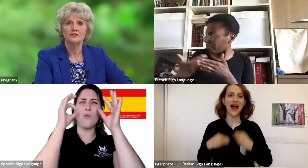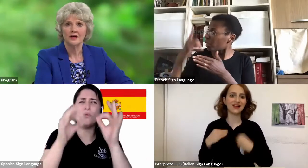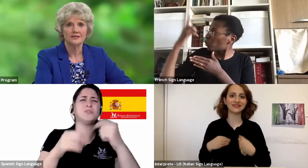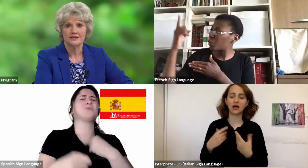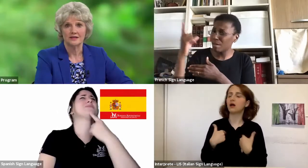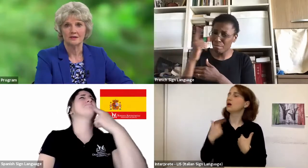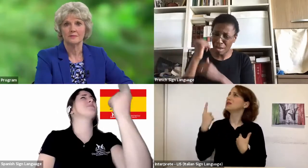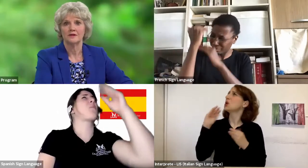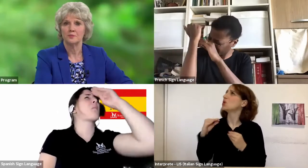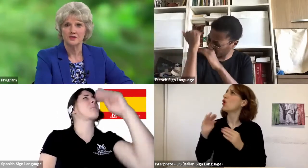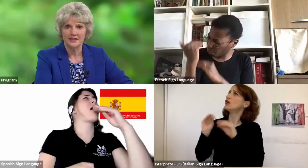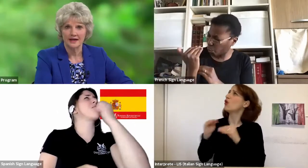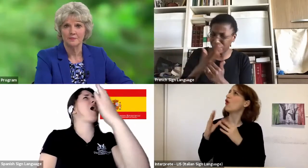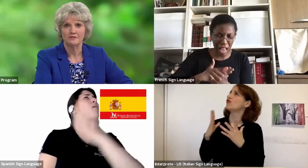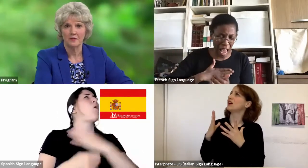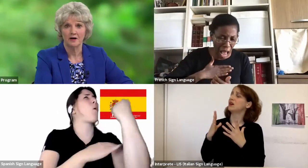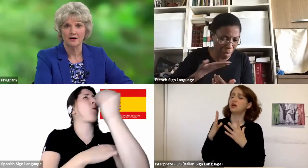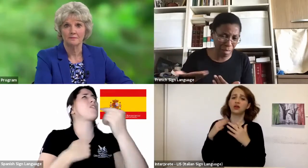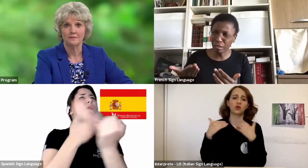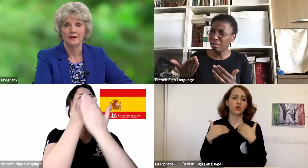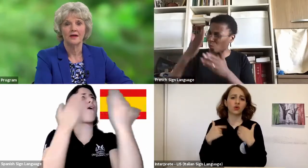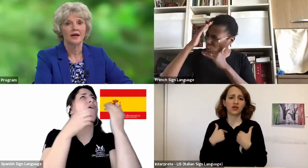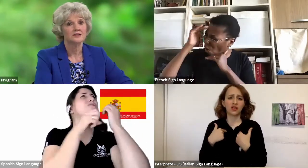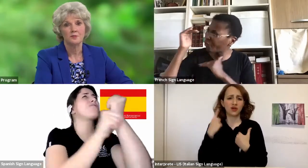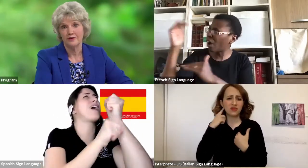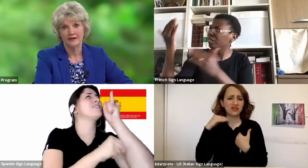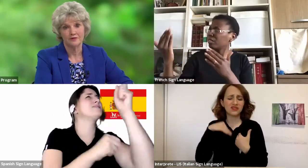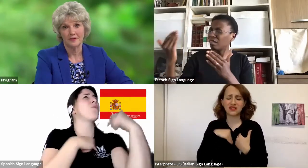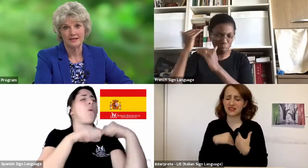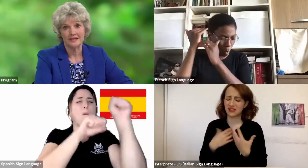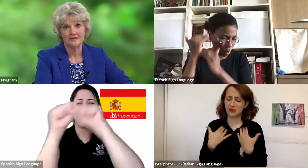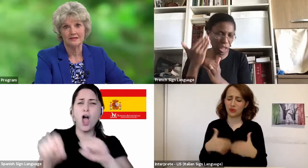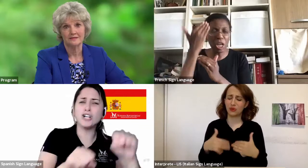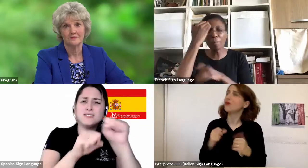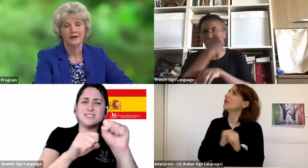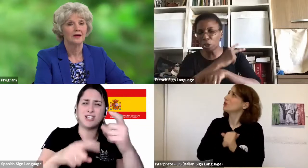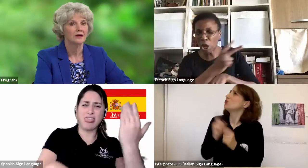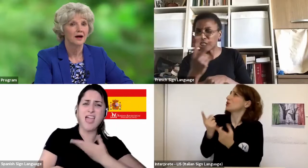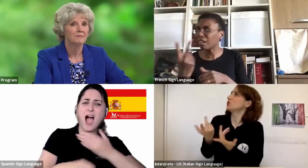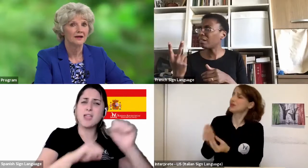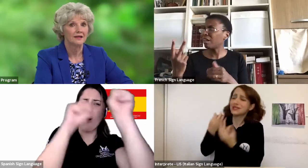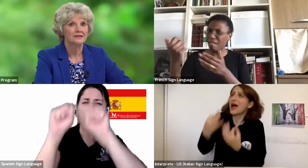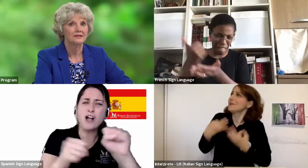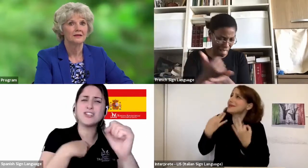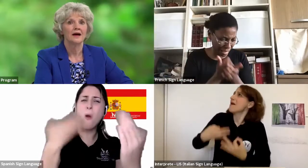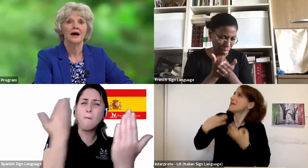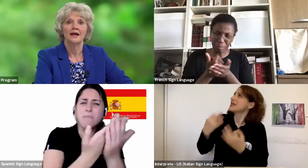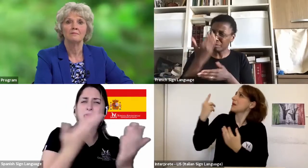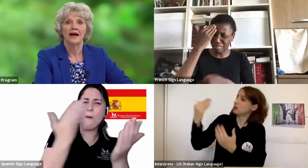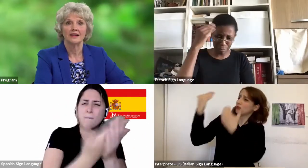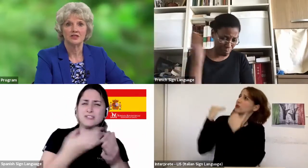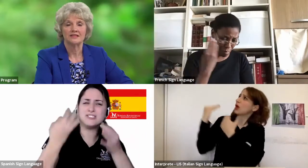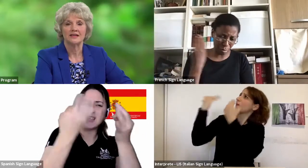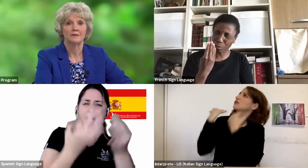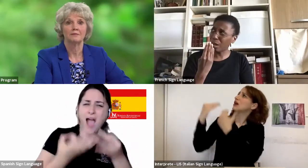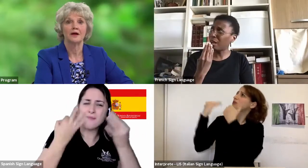always trusted him to protect me from harm and to provide for my needs. In my mind, I